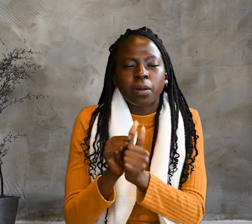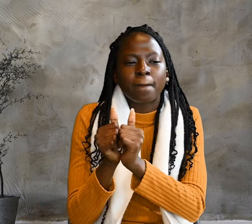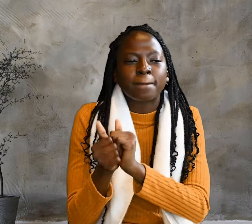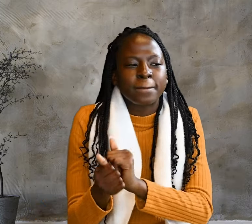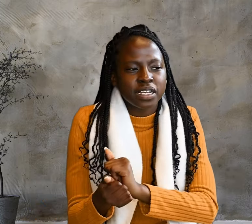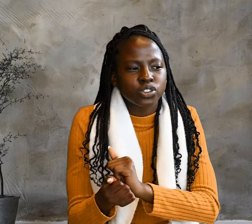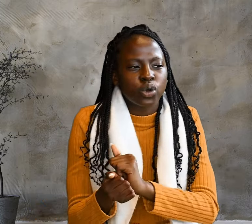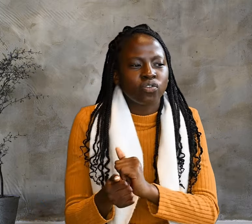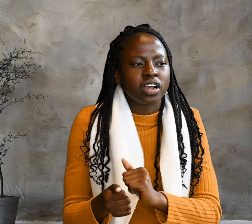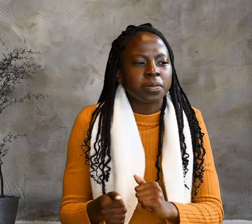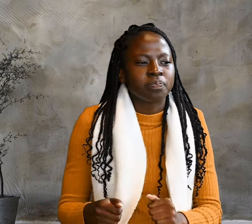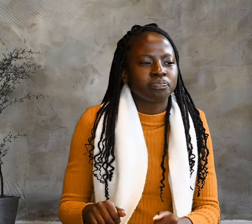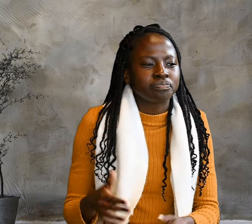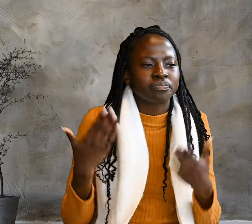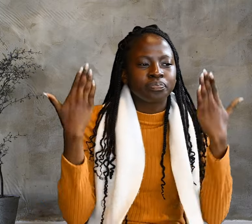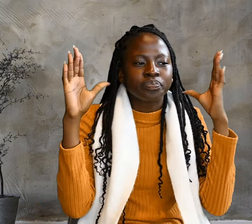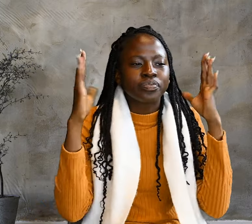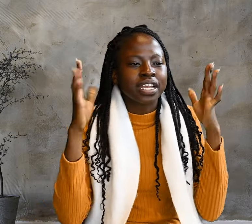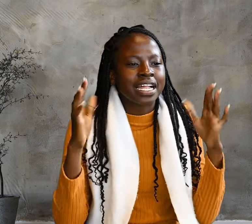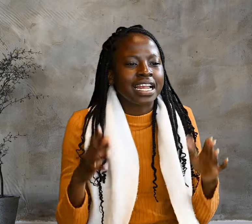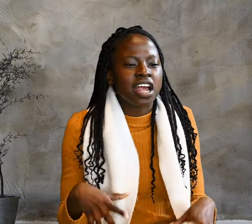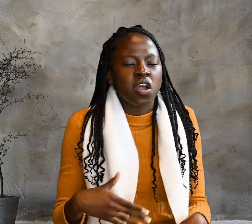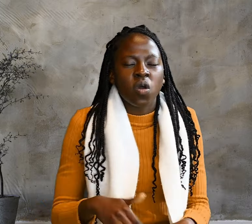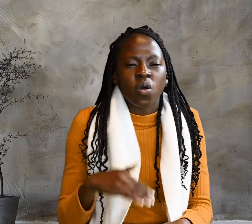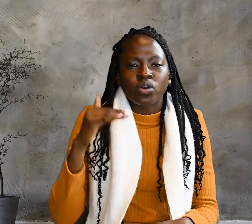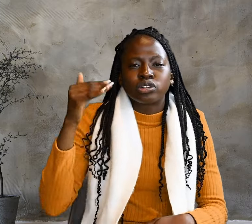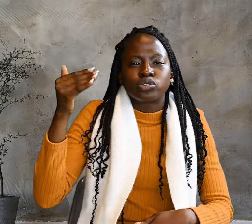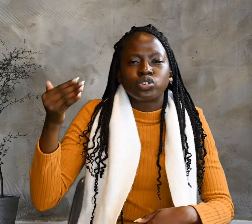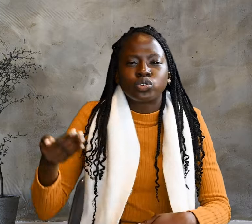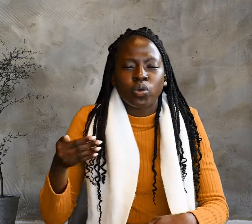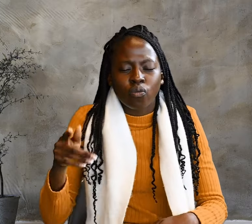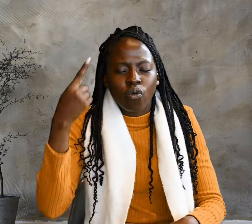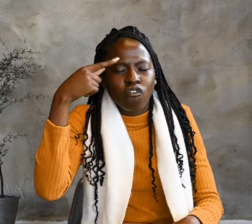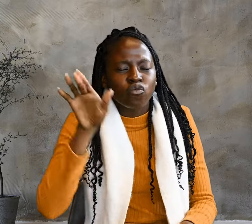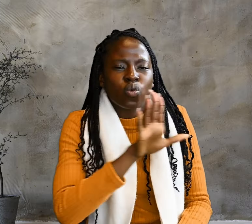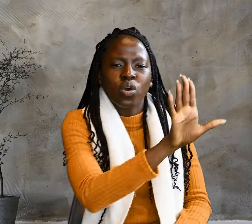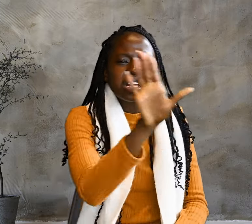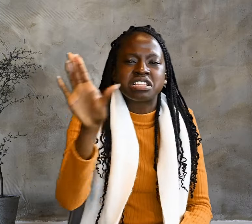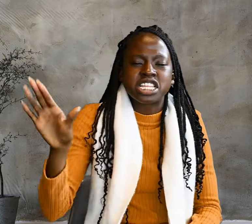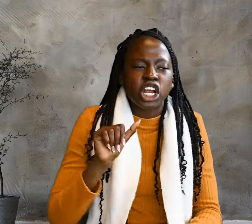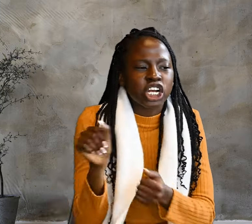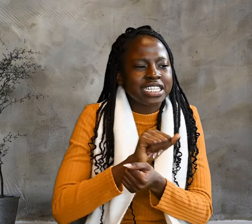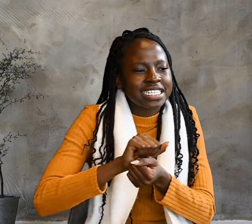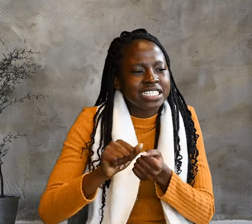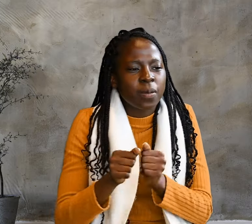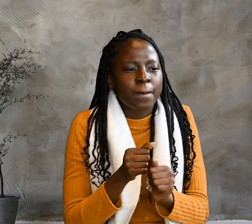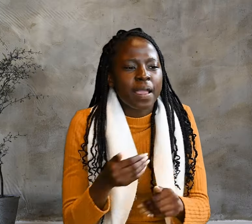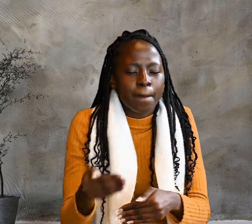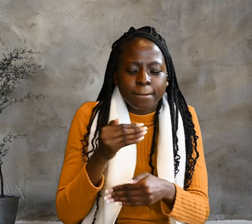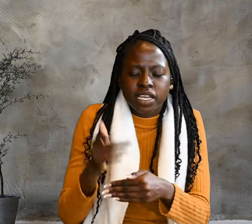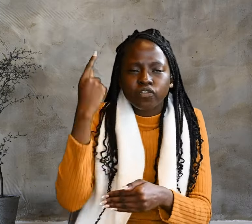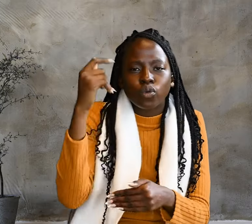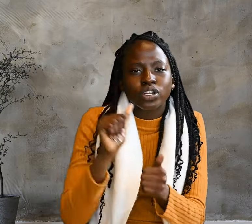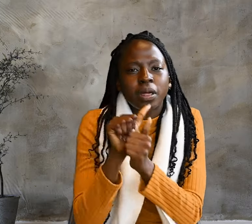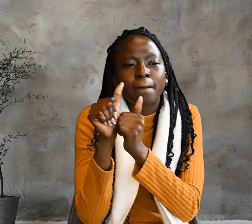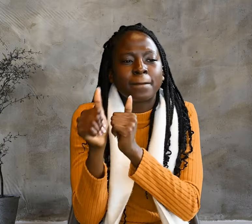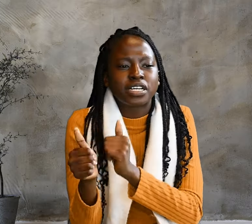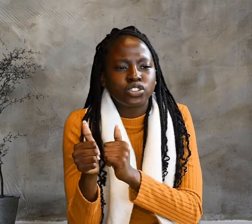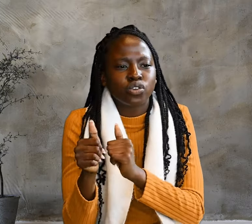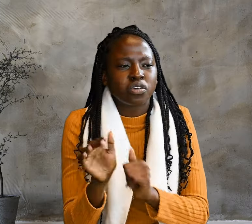went up from the country to Jerusalem for their ceremonial cleansing before the Passover. They kept looking